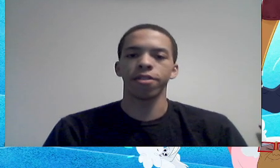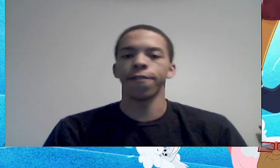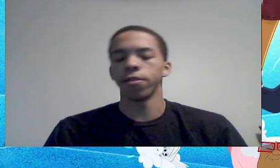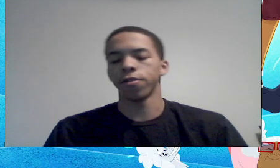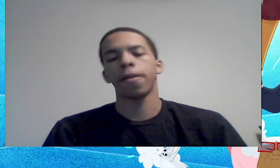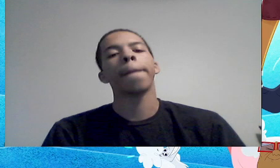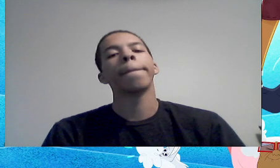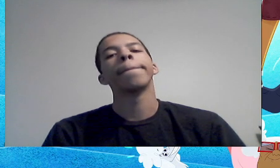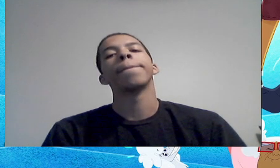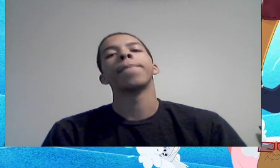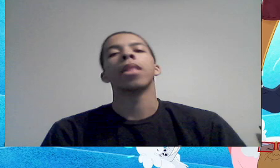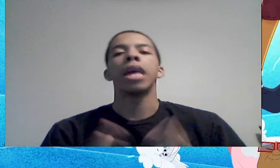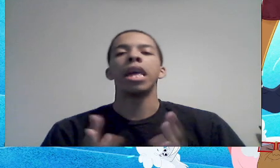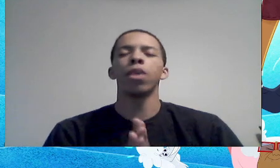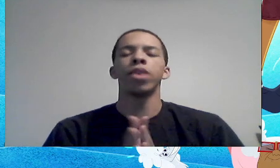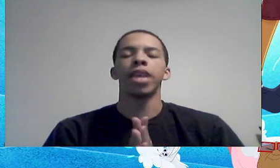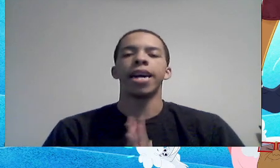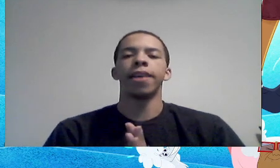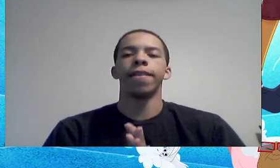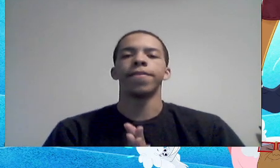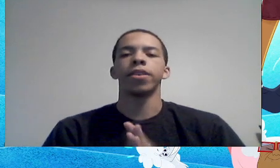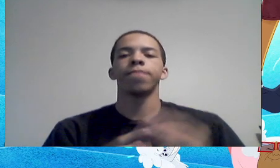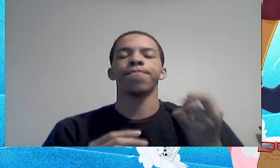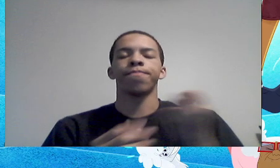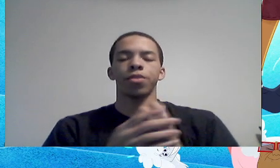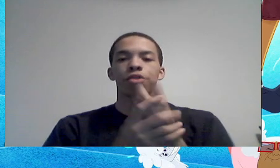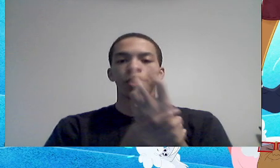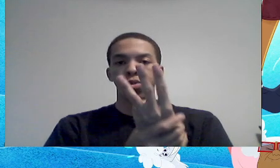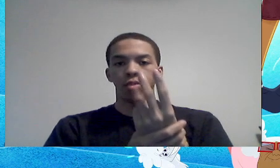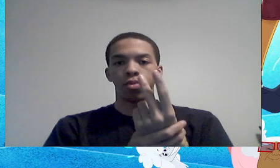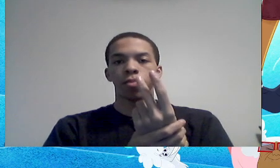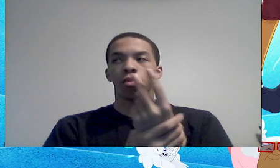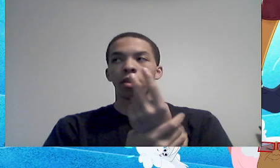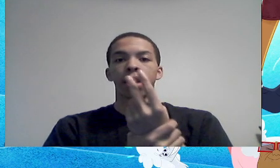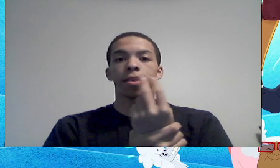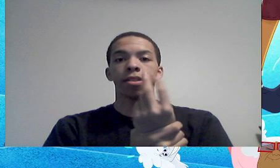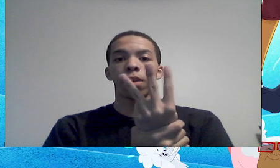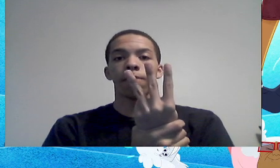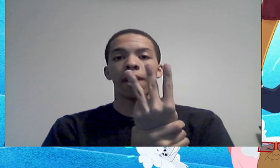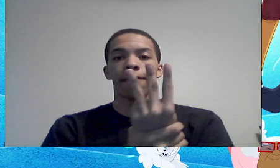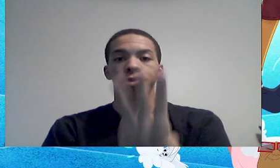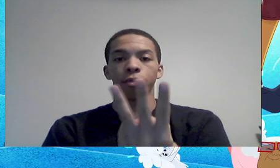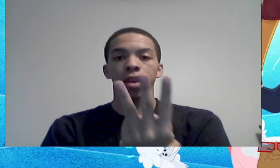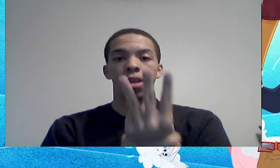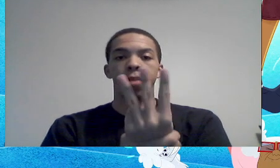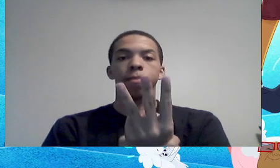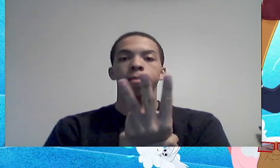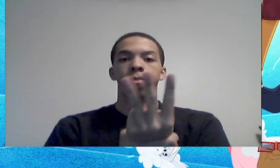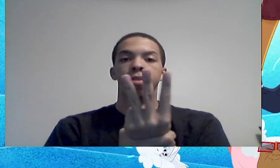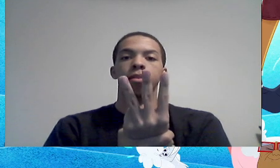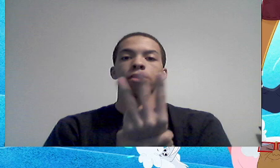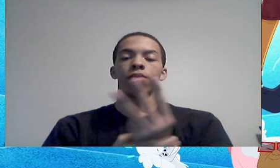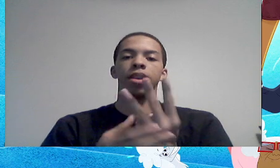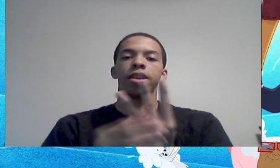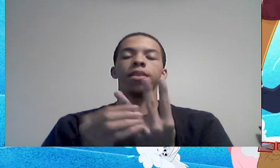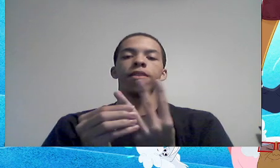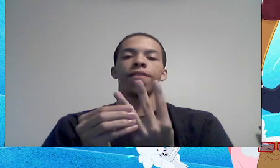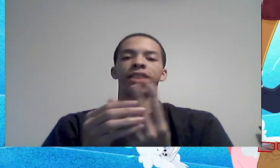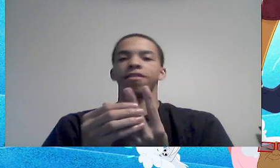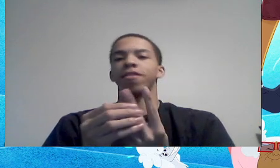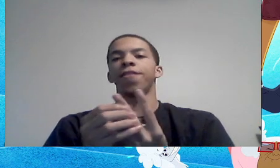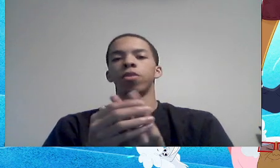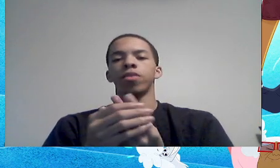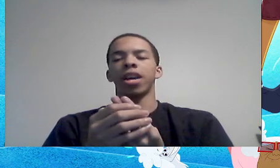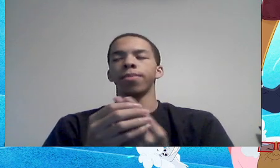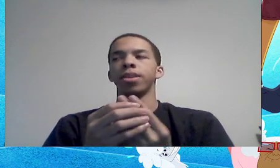Subway Surfers, he would have two, one time I saw him have three, three